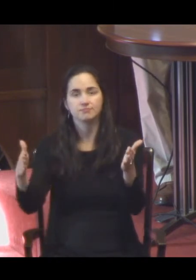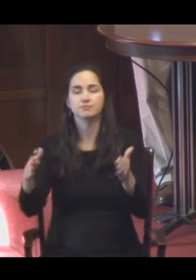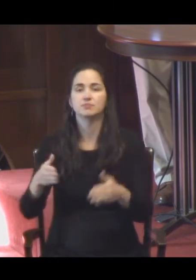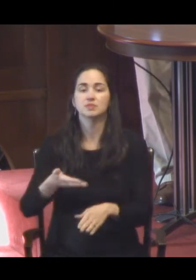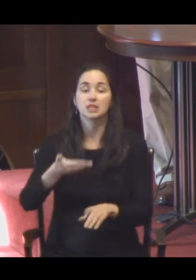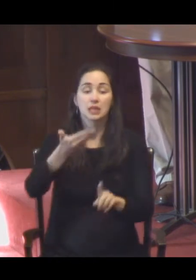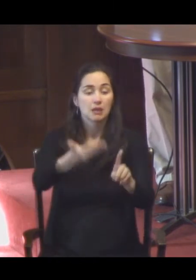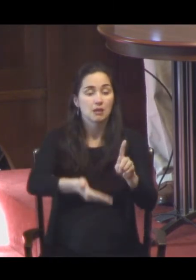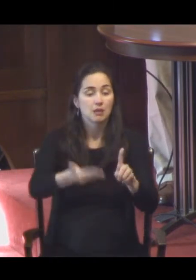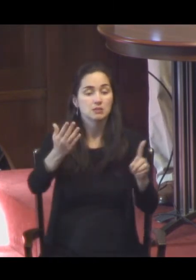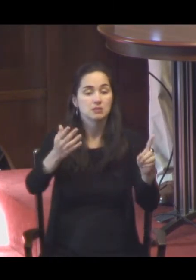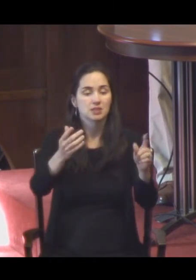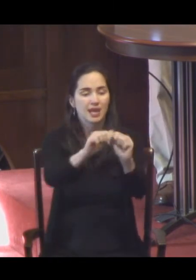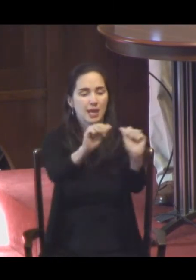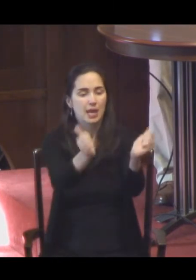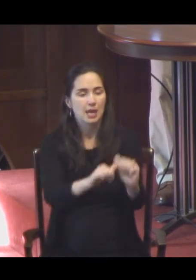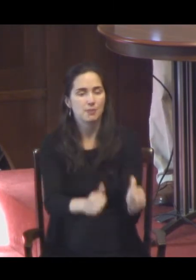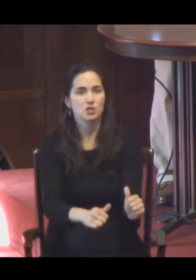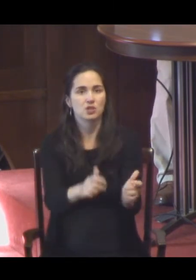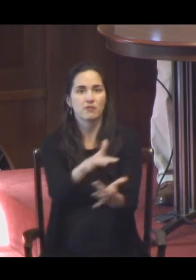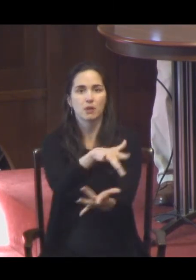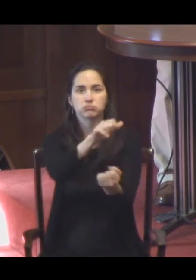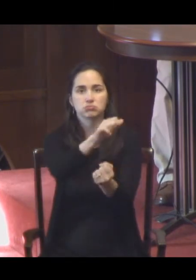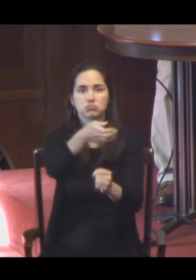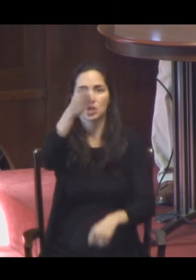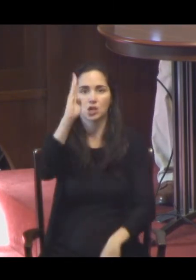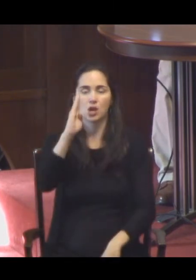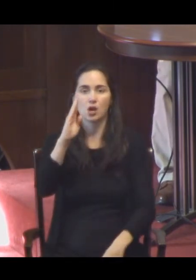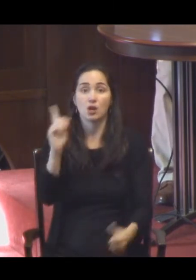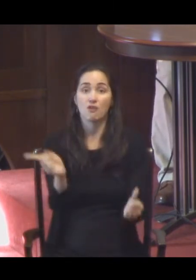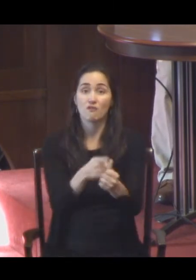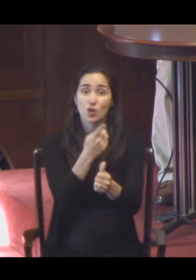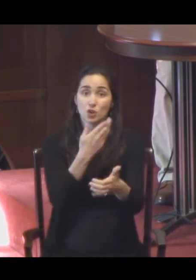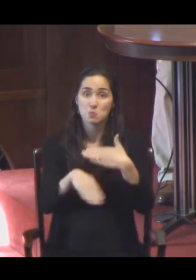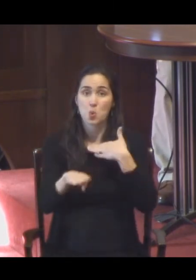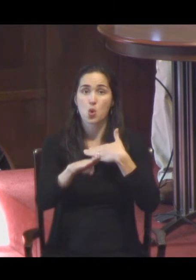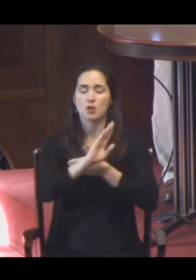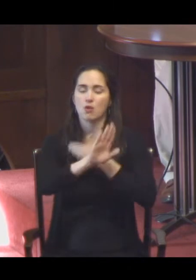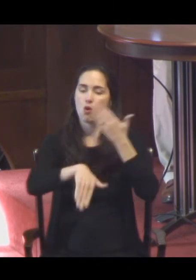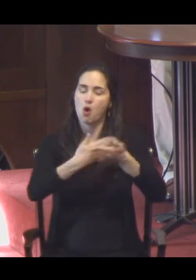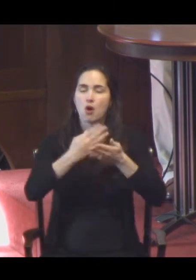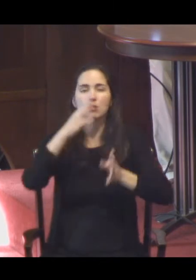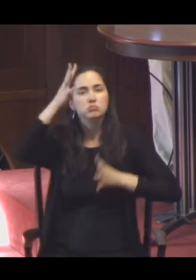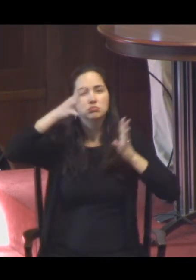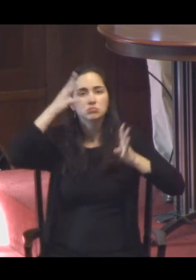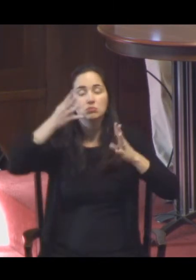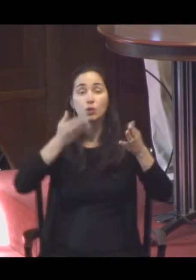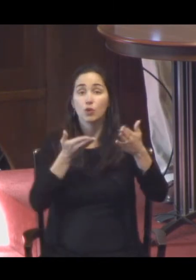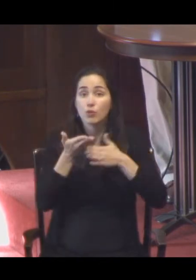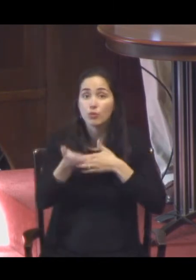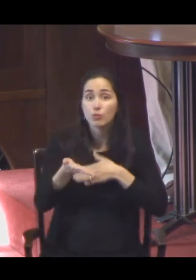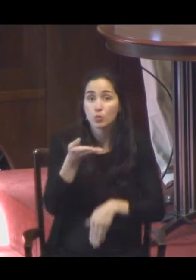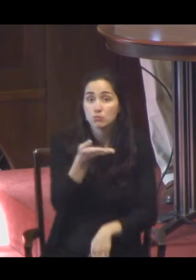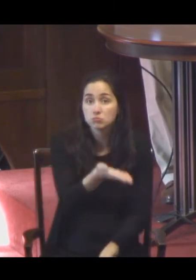the invisible God, the firstborn of all creation. For by him, all things were created,